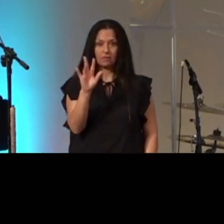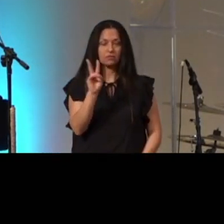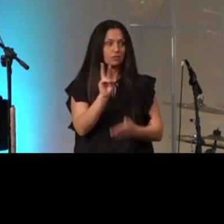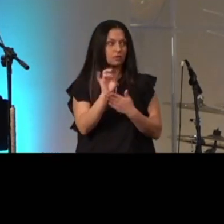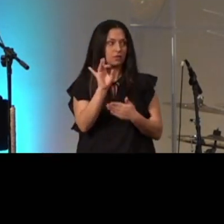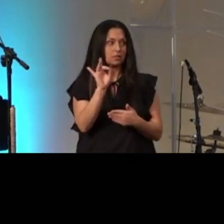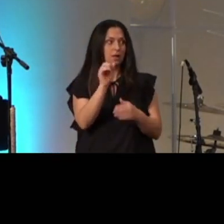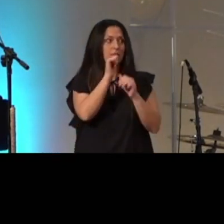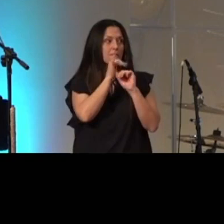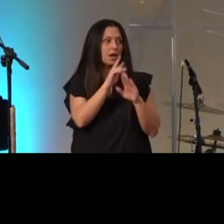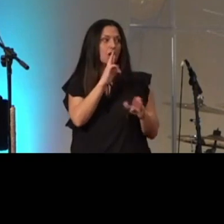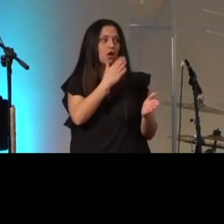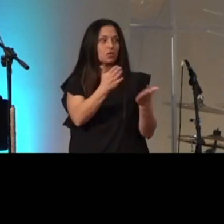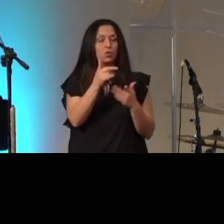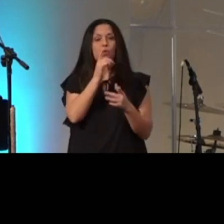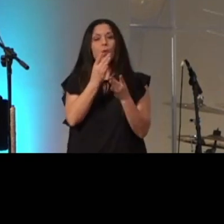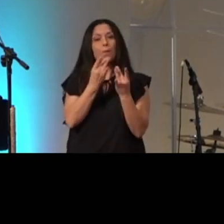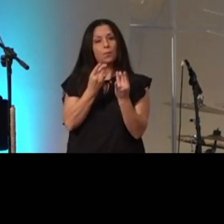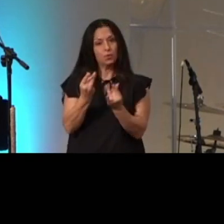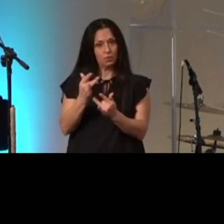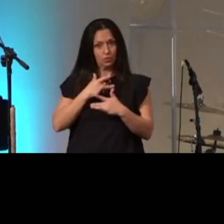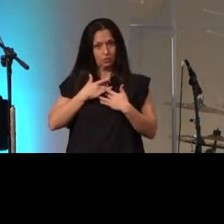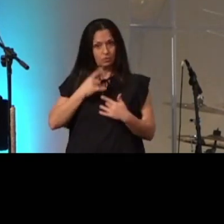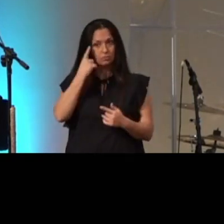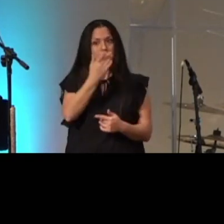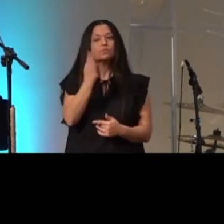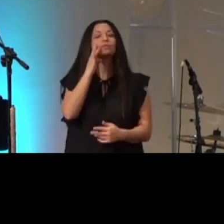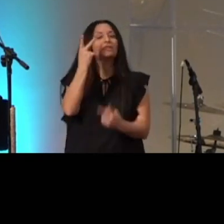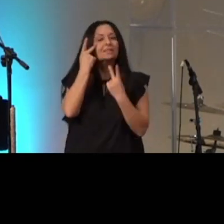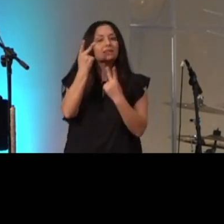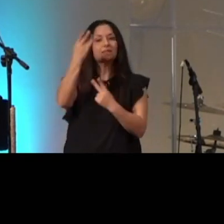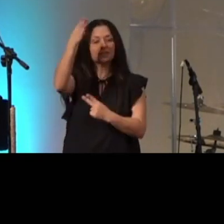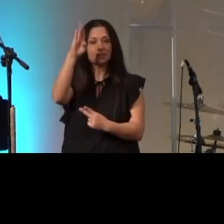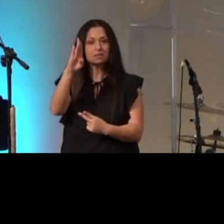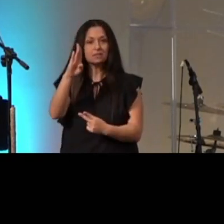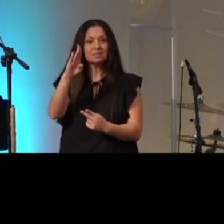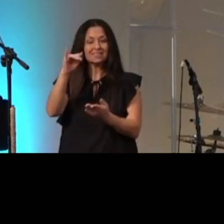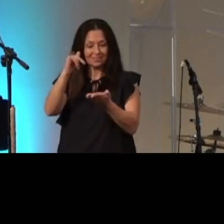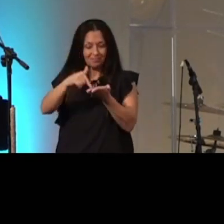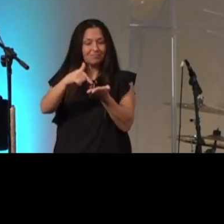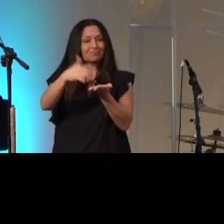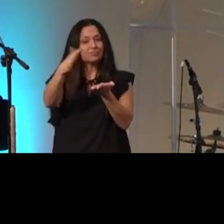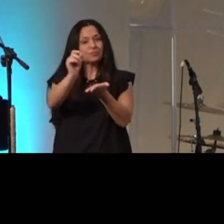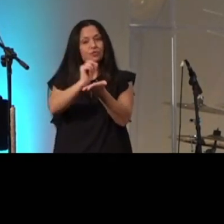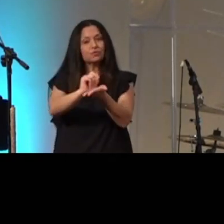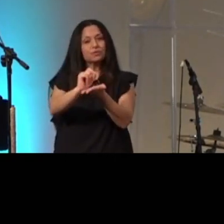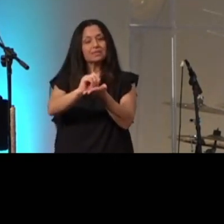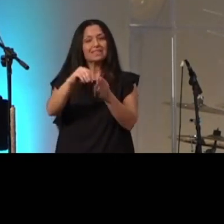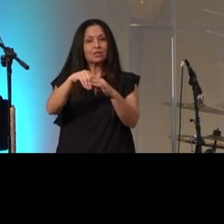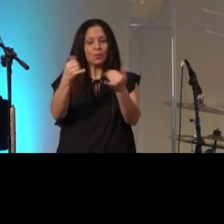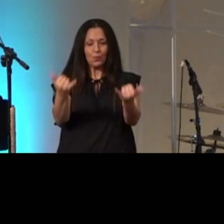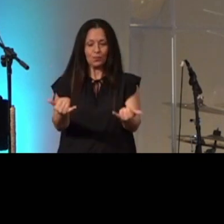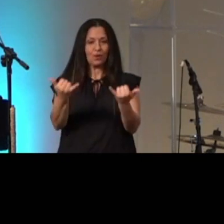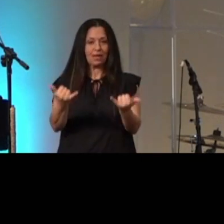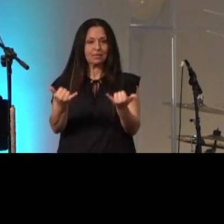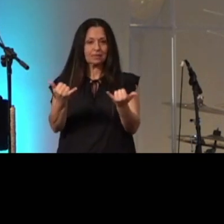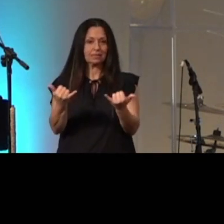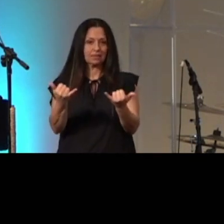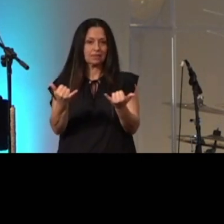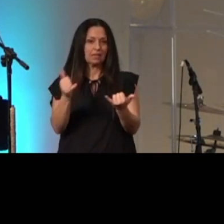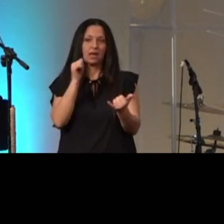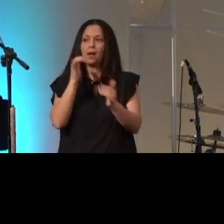blessed are the pure in heart for they shall see God it is written in present tense format